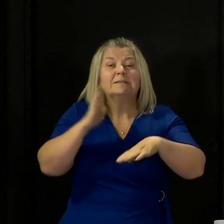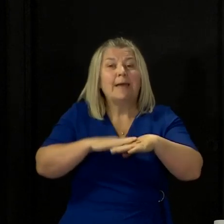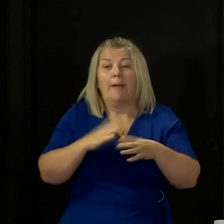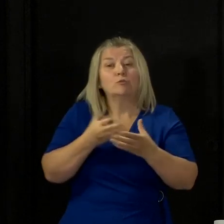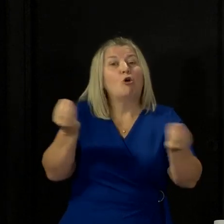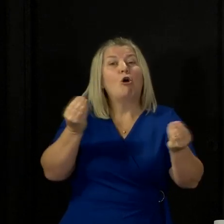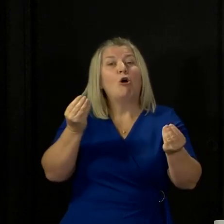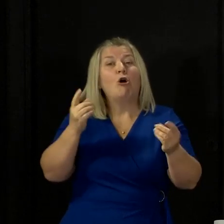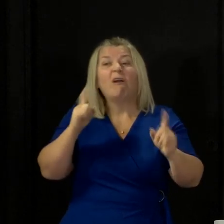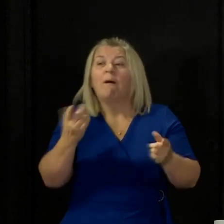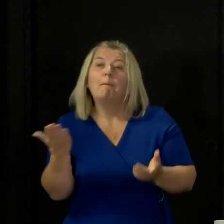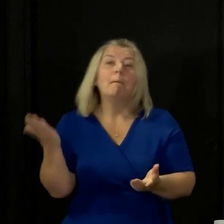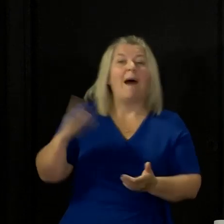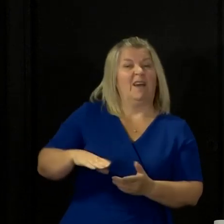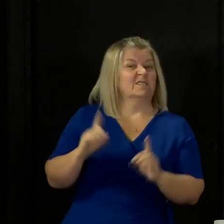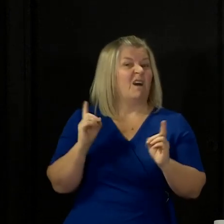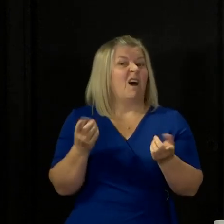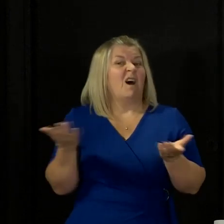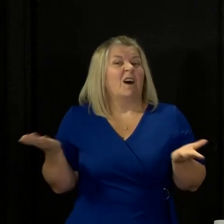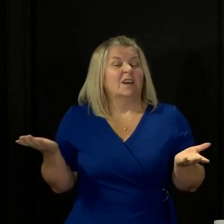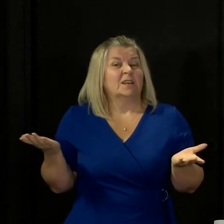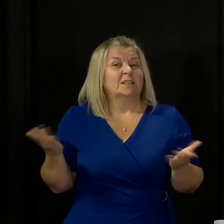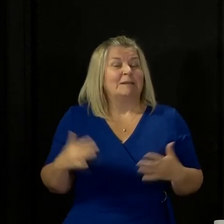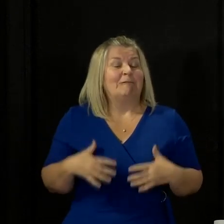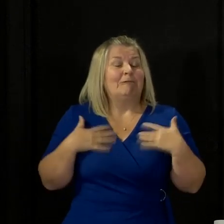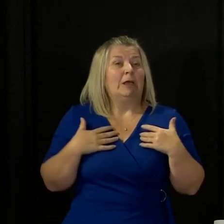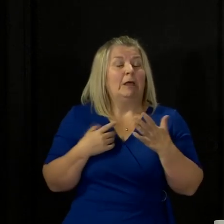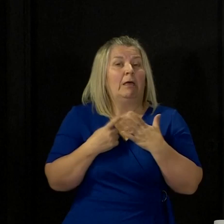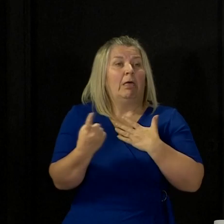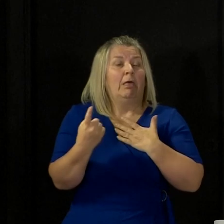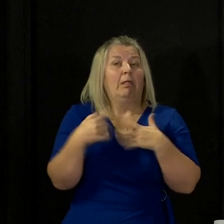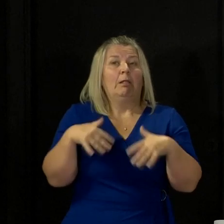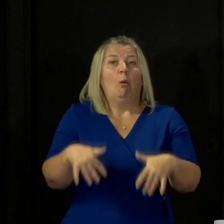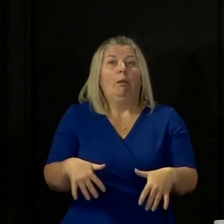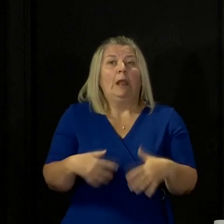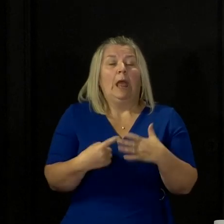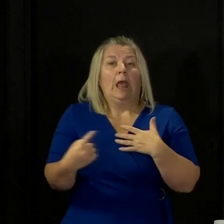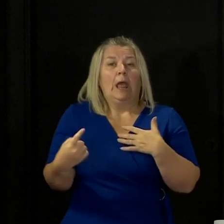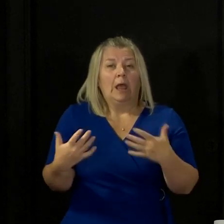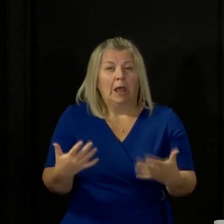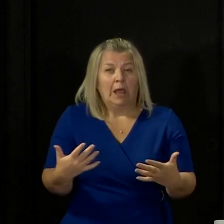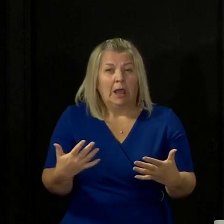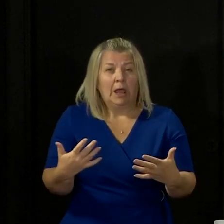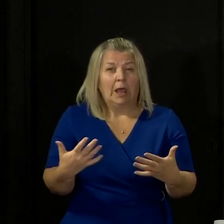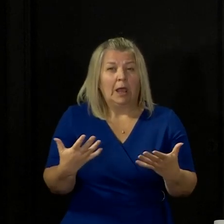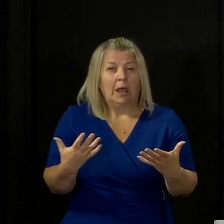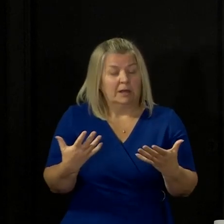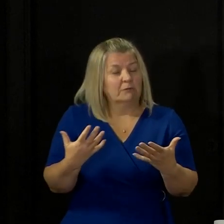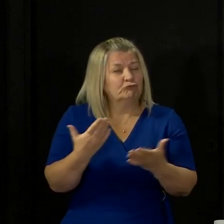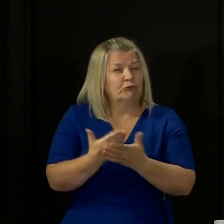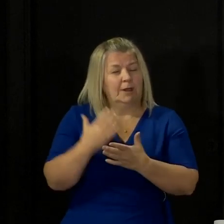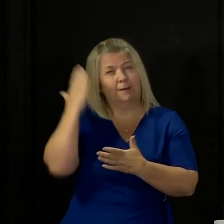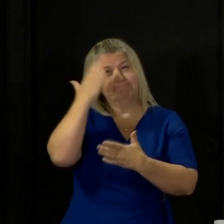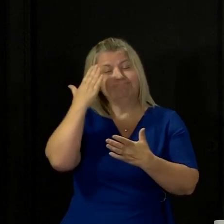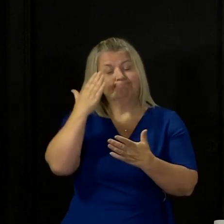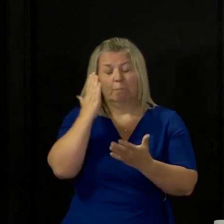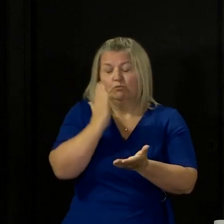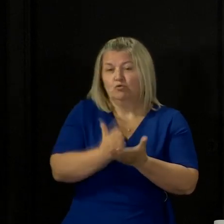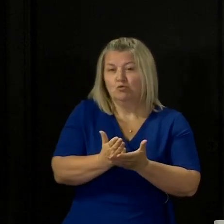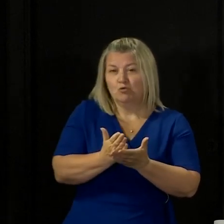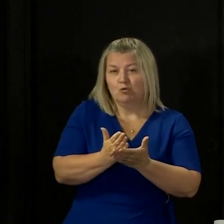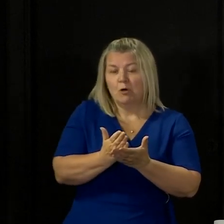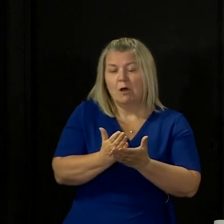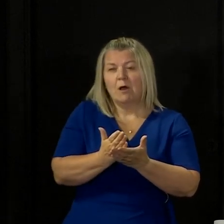and the experience, the worry, and the loneliness of these weeks will live with all of us forever. That's true for everyone,